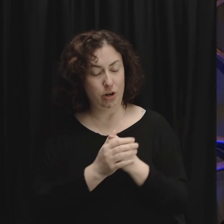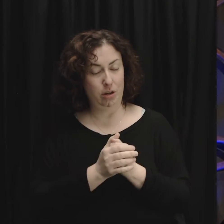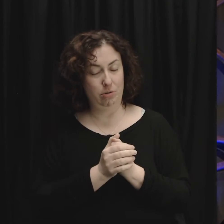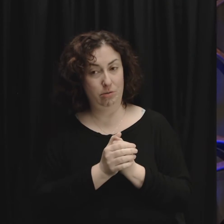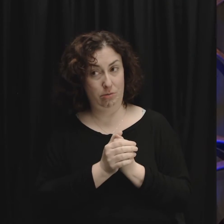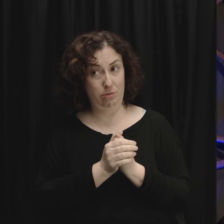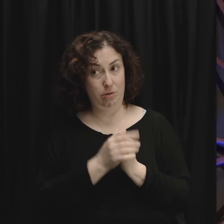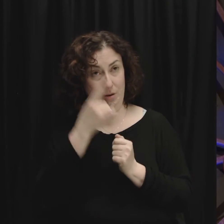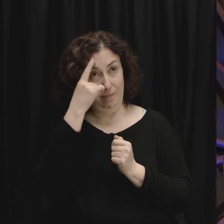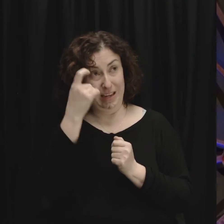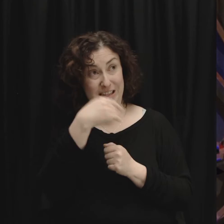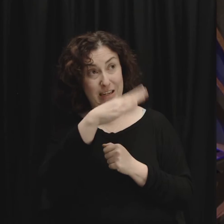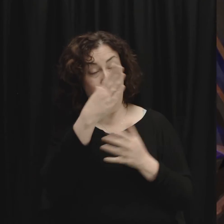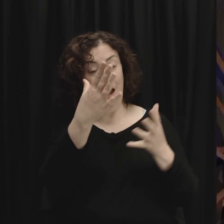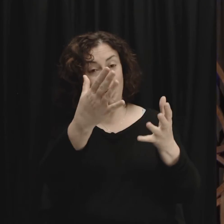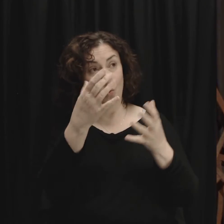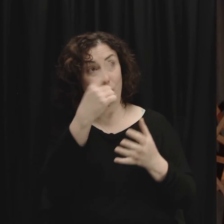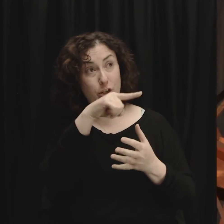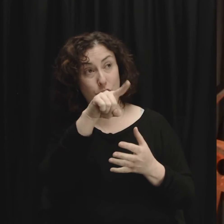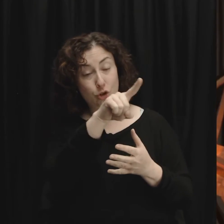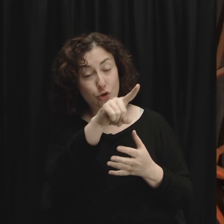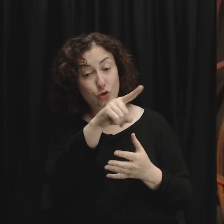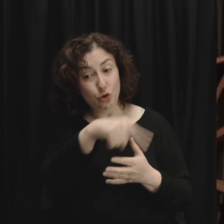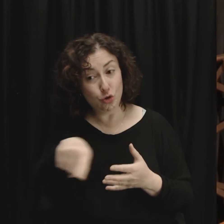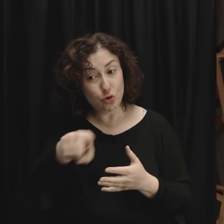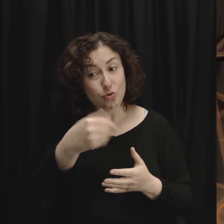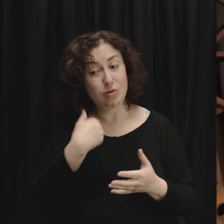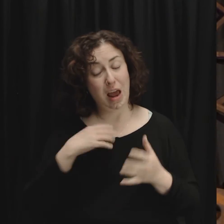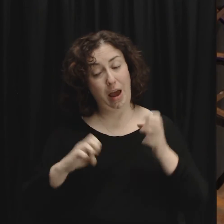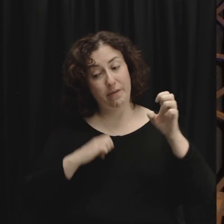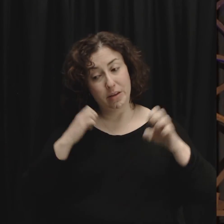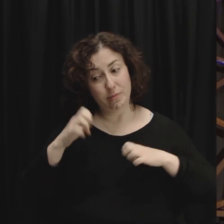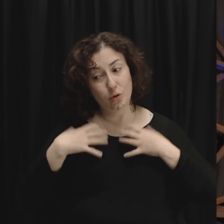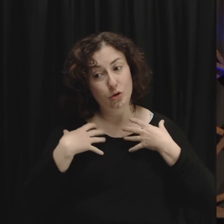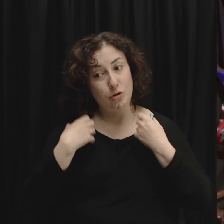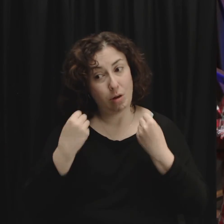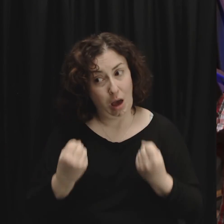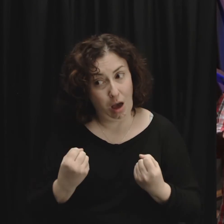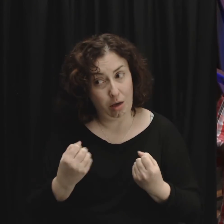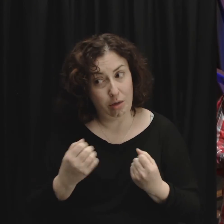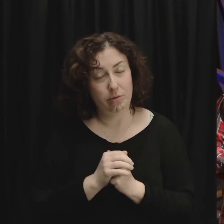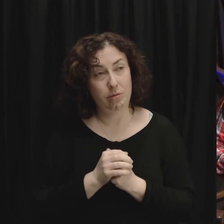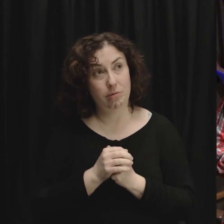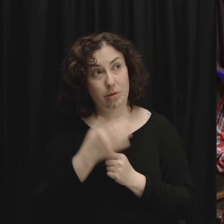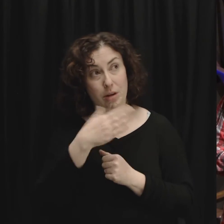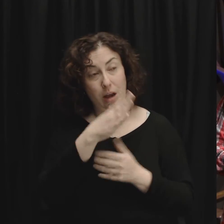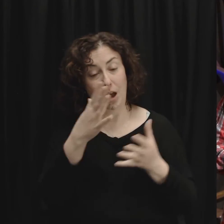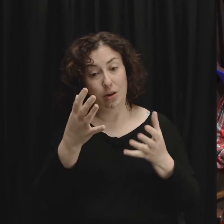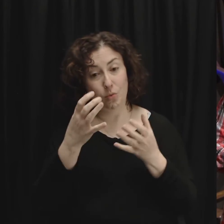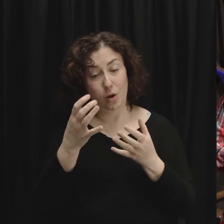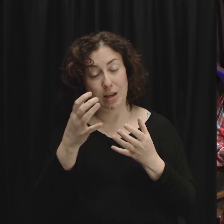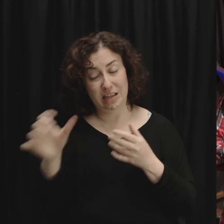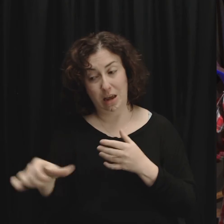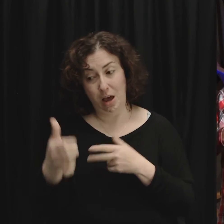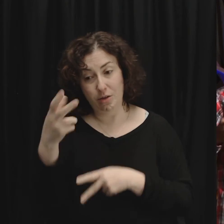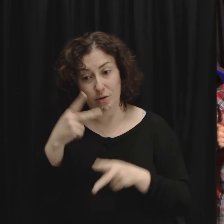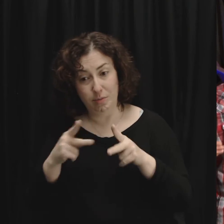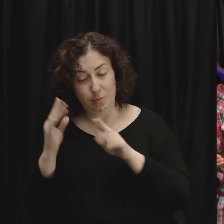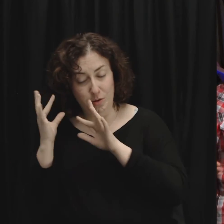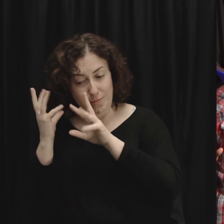an attractive lifestyle to others I want people to be attracted to your emotional health I do not want my children